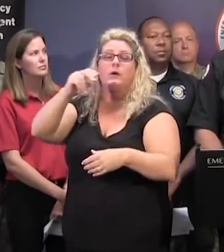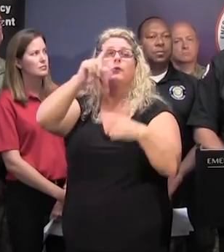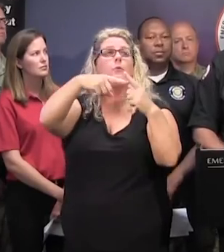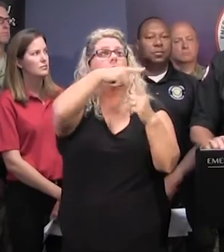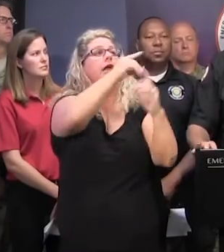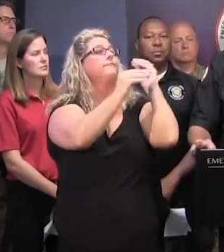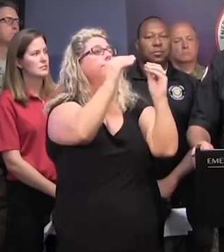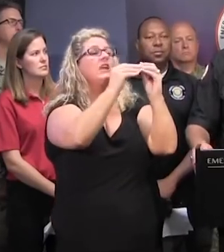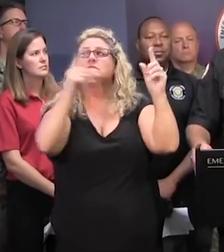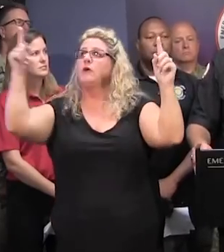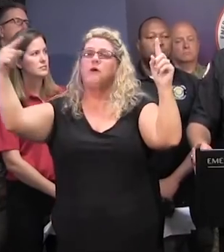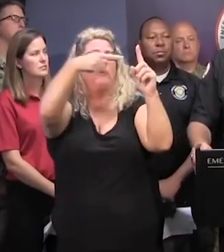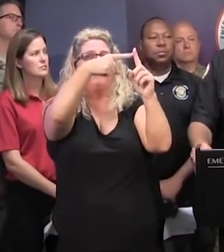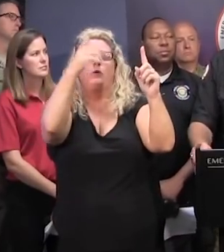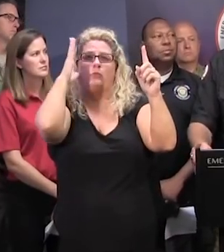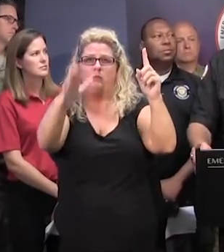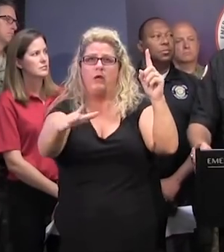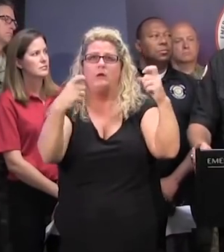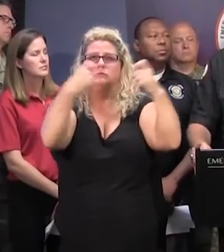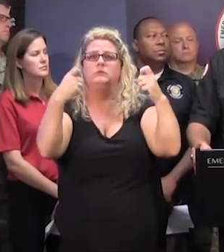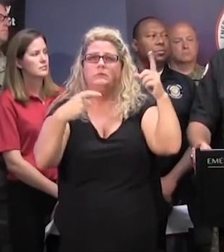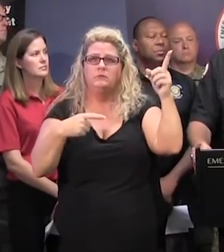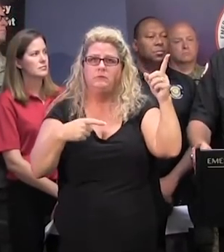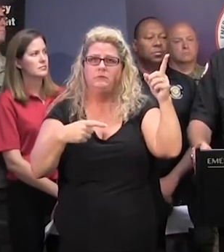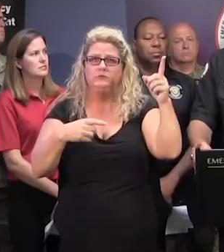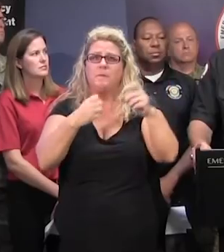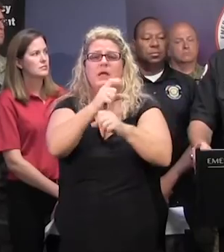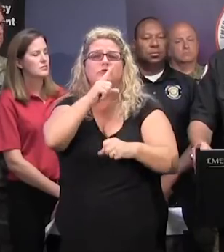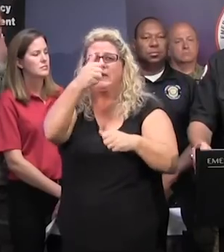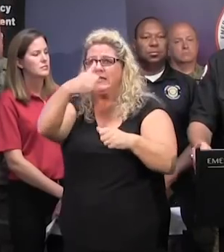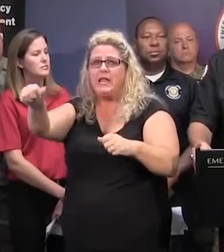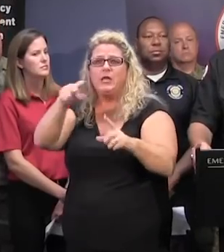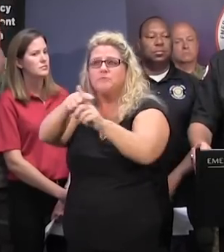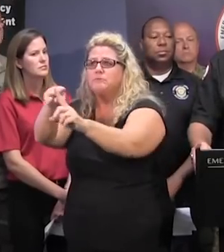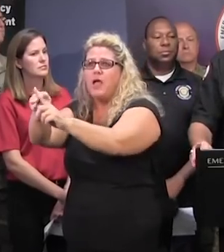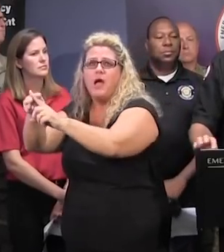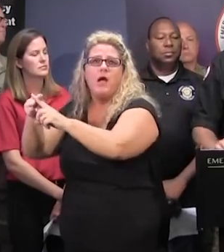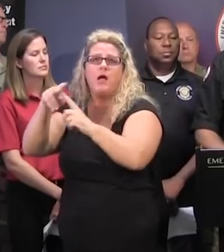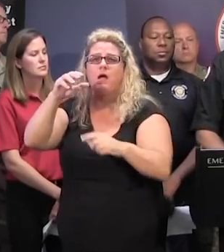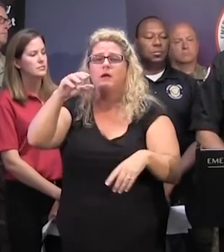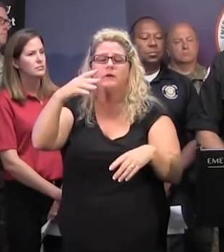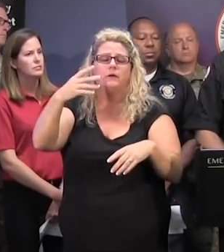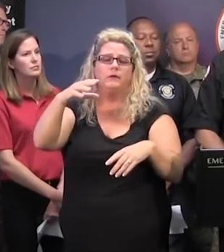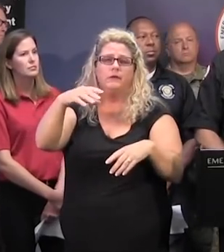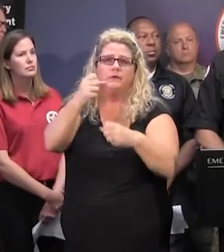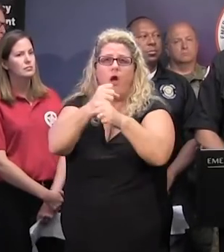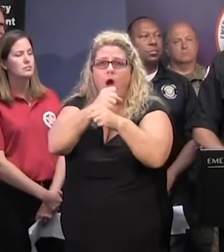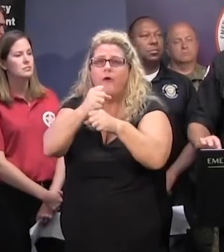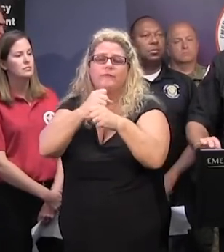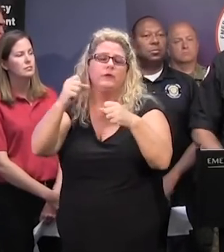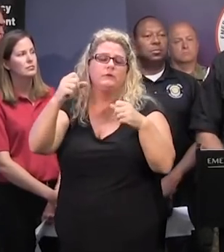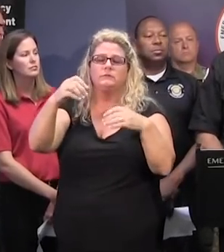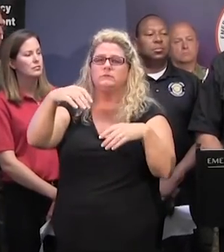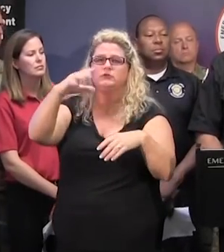Make sure the appliances that you're operating off of that generator do not overload the generator's capacity and